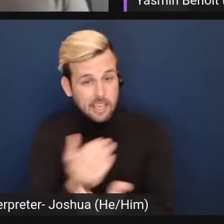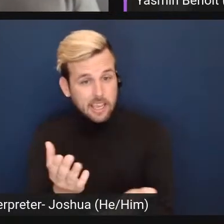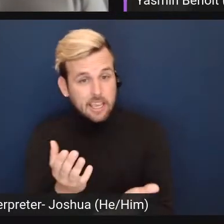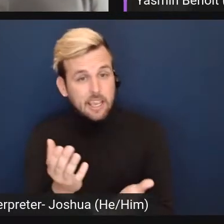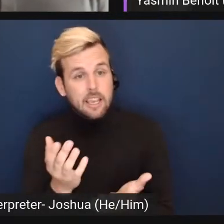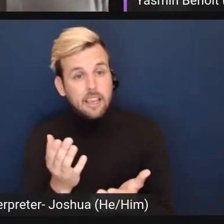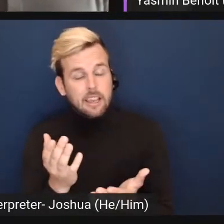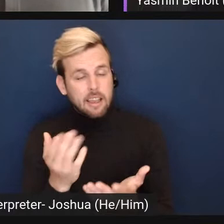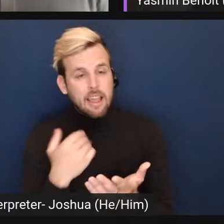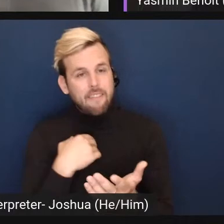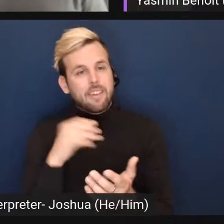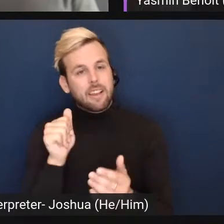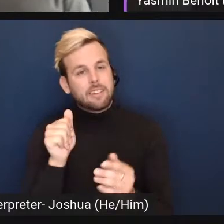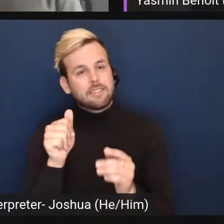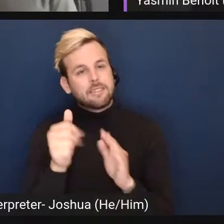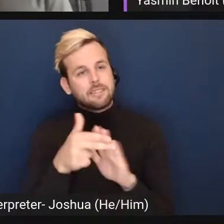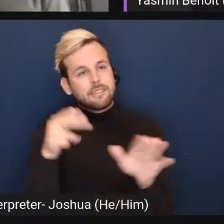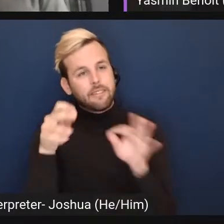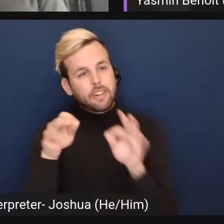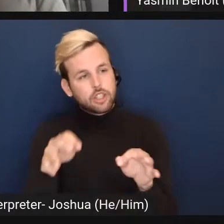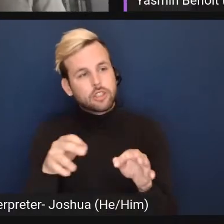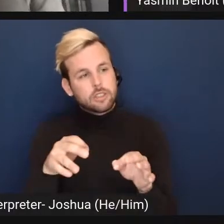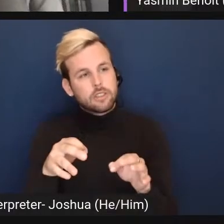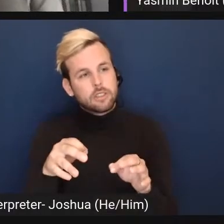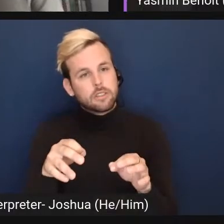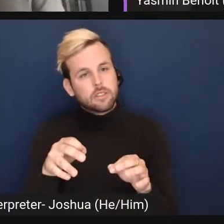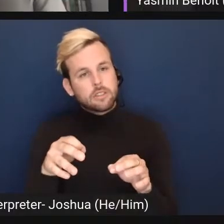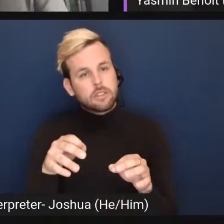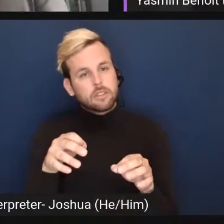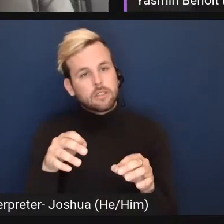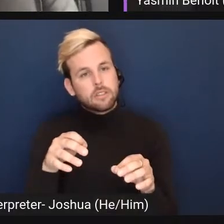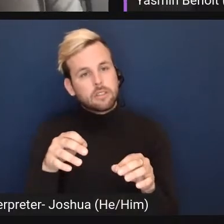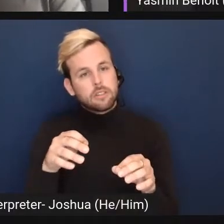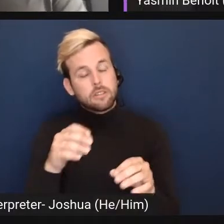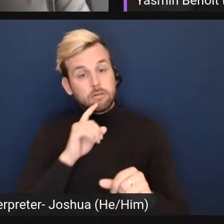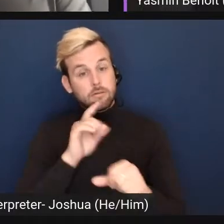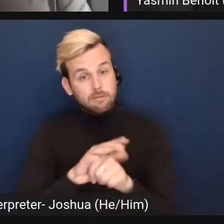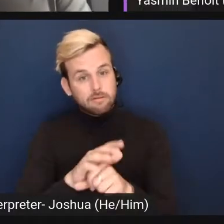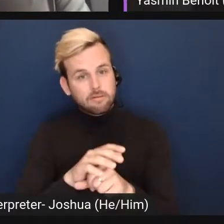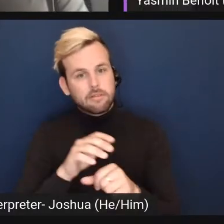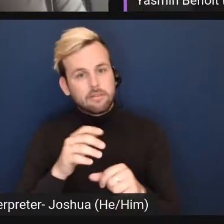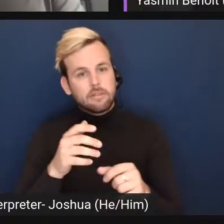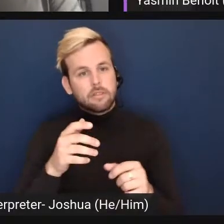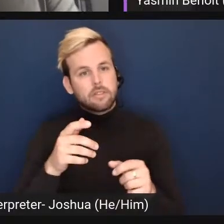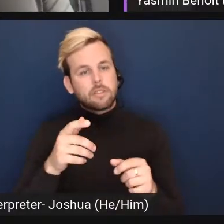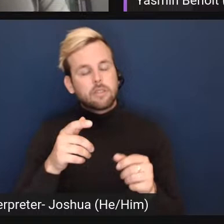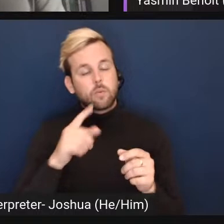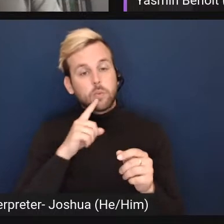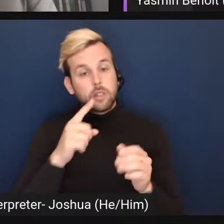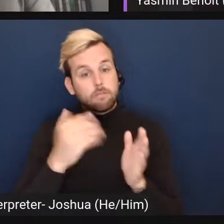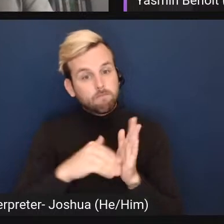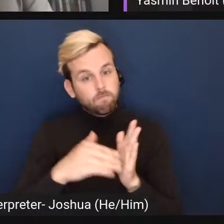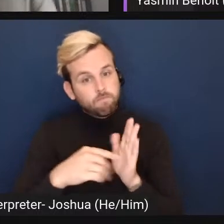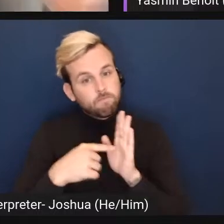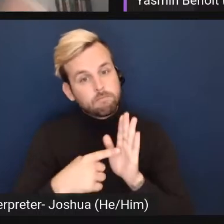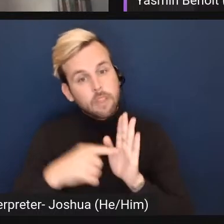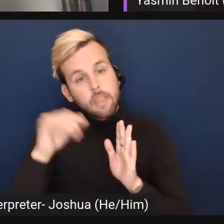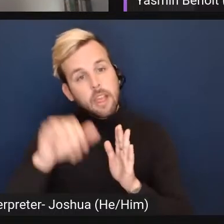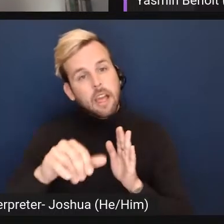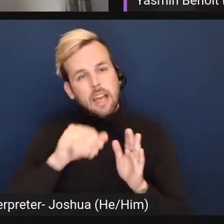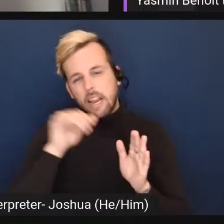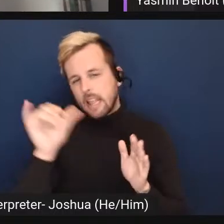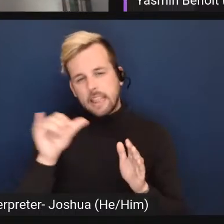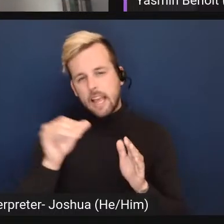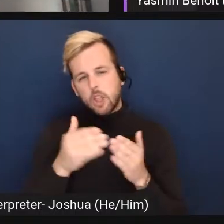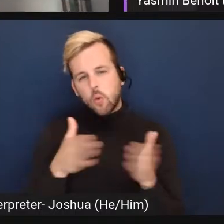having a definition that sat in absolute would be, and really insisting on that, would be unlike